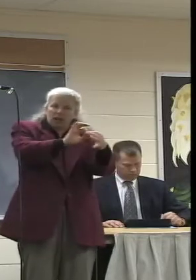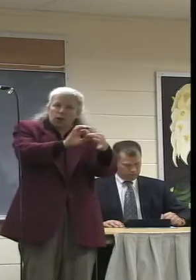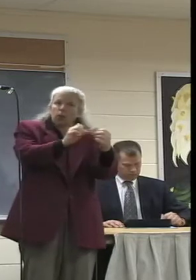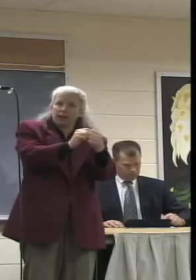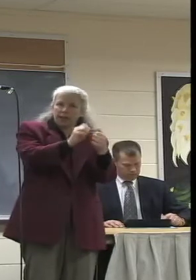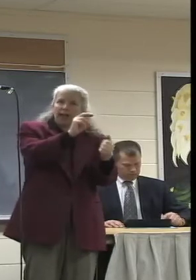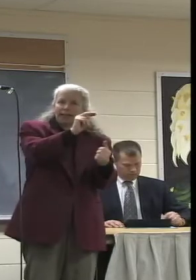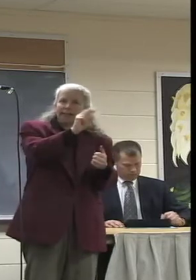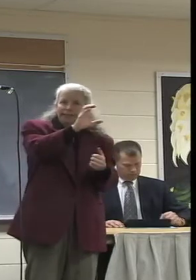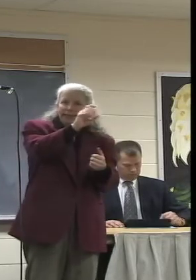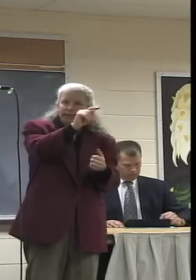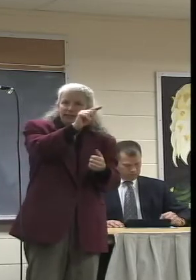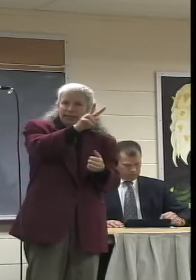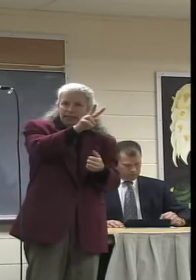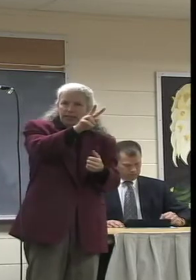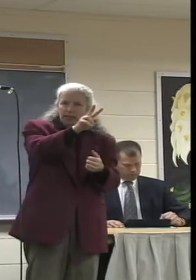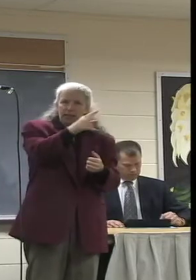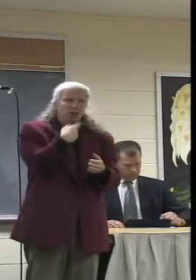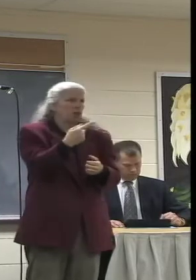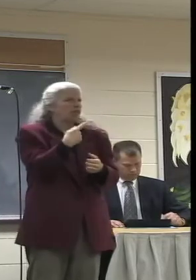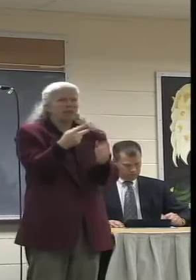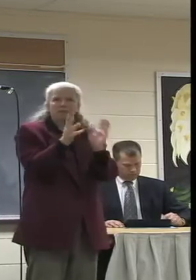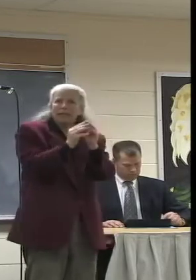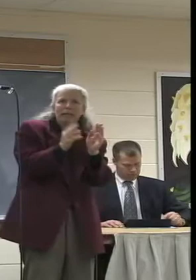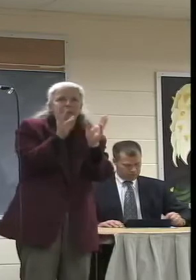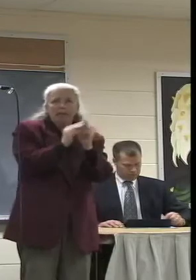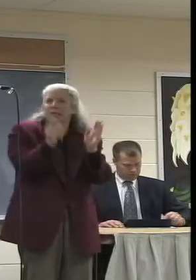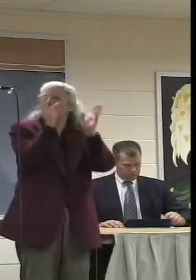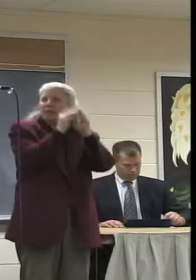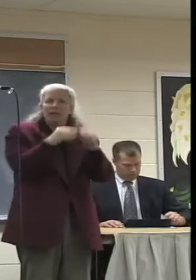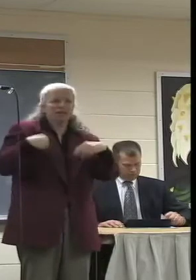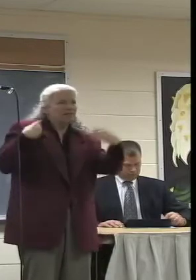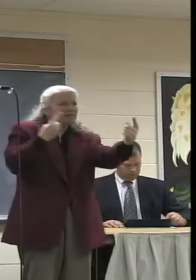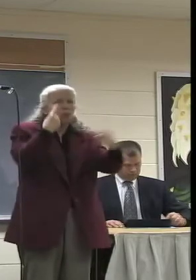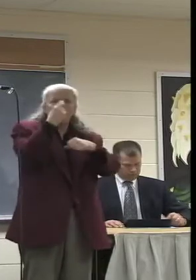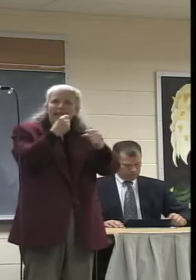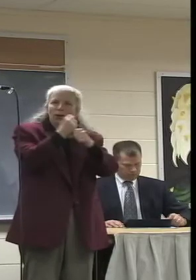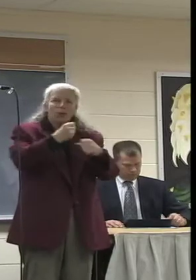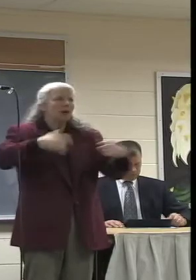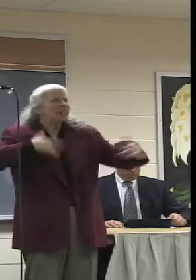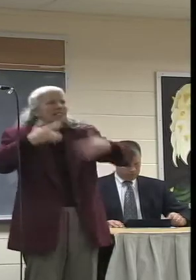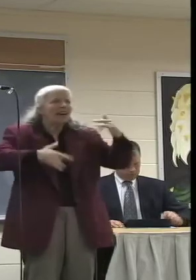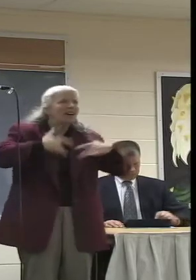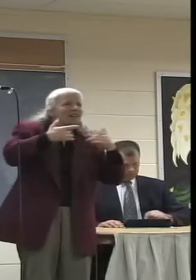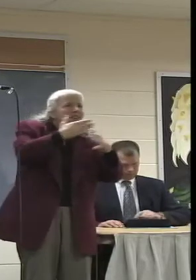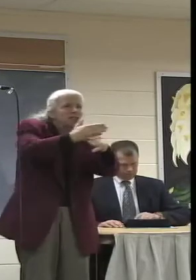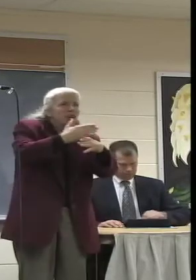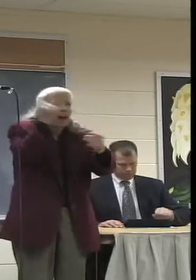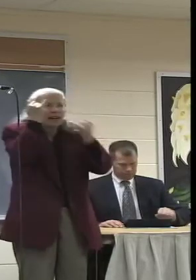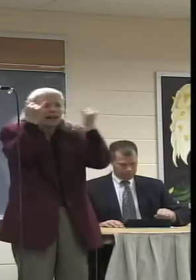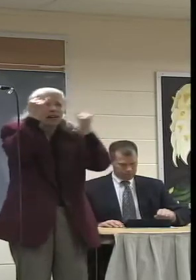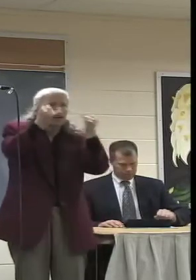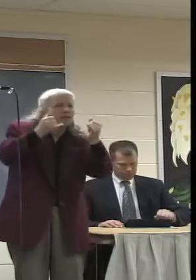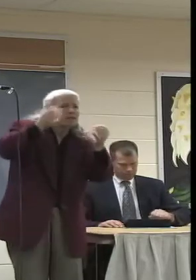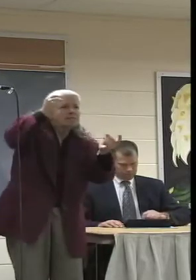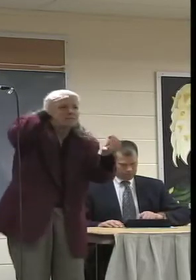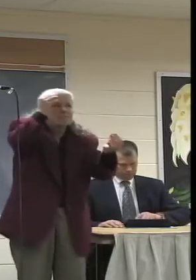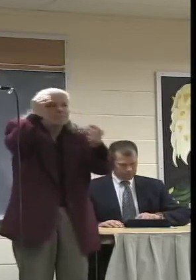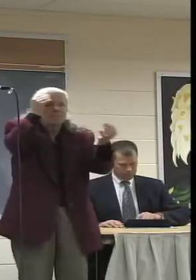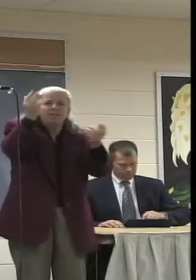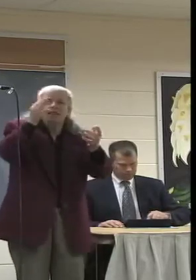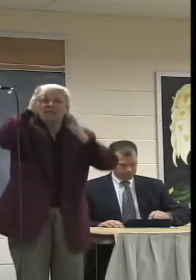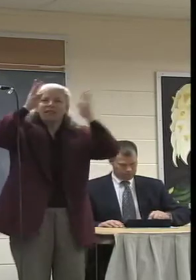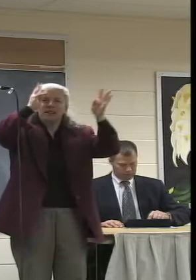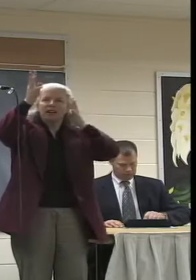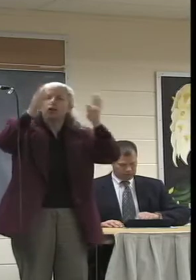course. We've been meeting all year long. We've been meeting as often as we can to share ideas, exchange thoughts, and try to come up with